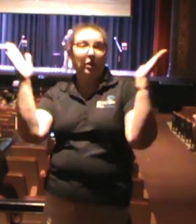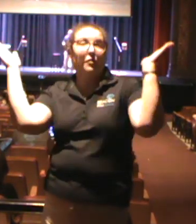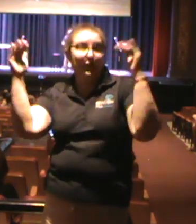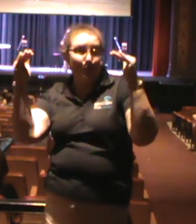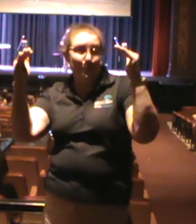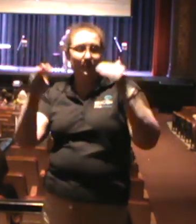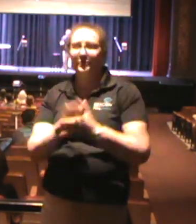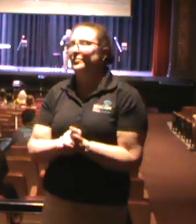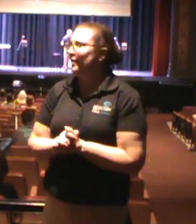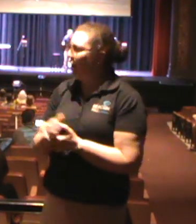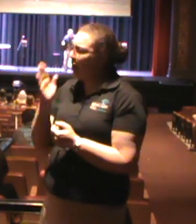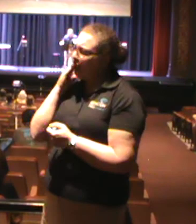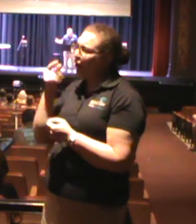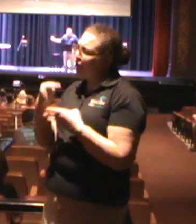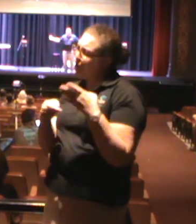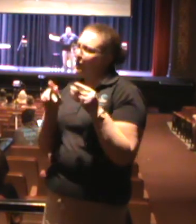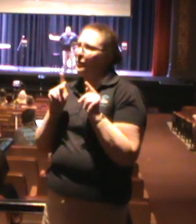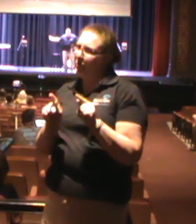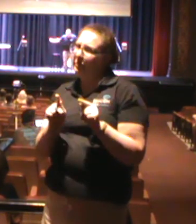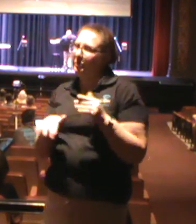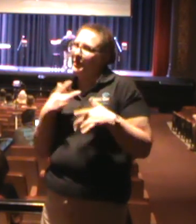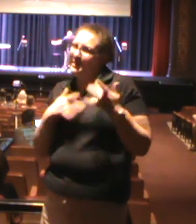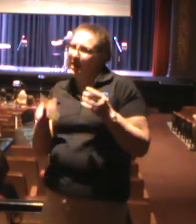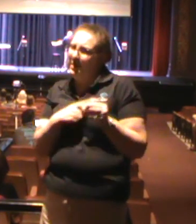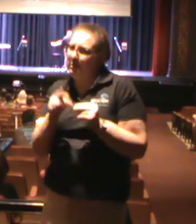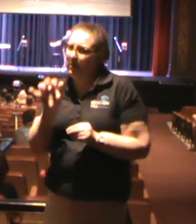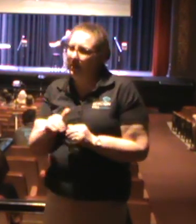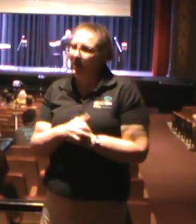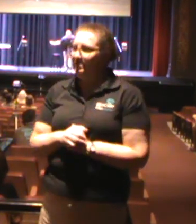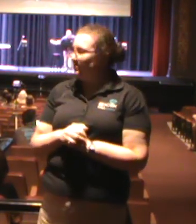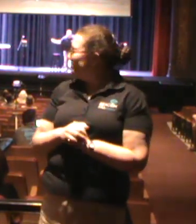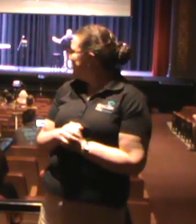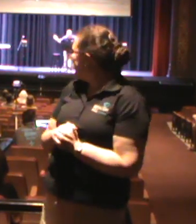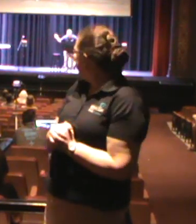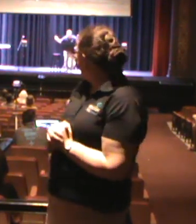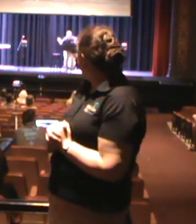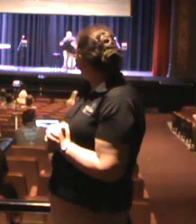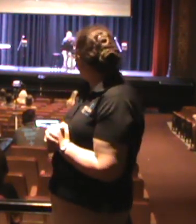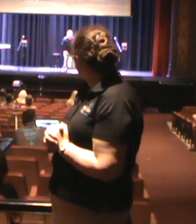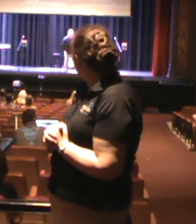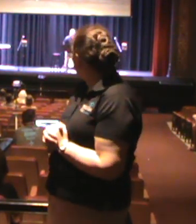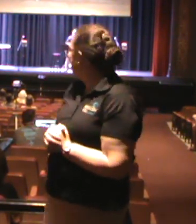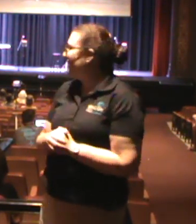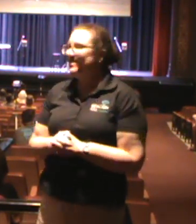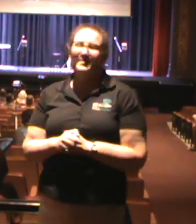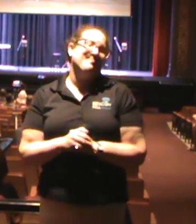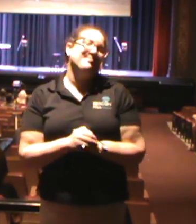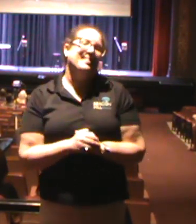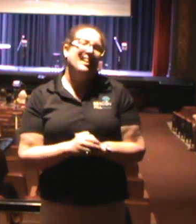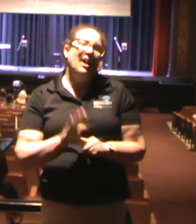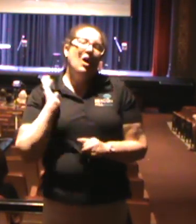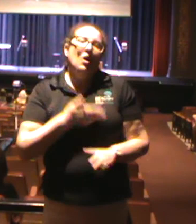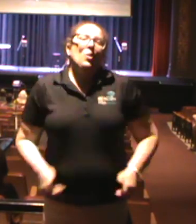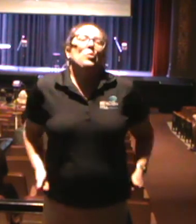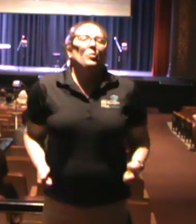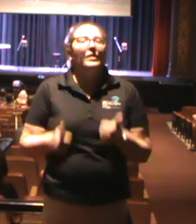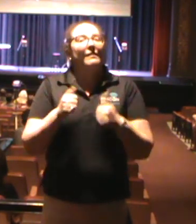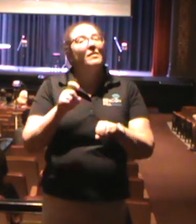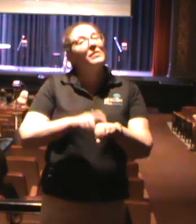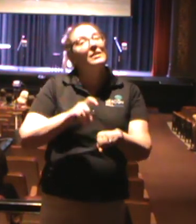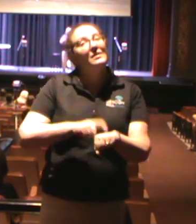excited about that this morning, but look, I brought my own witness, all right? Quite frankly, we live in a time